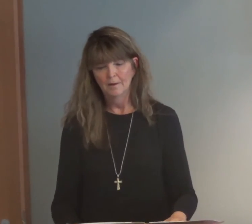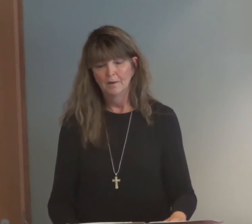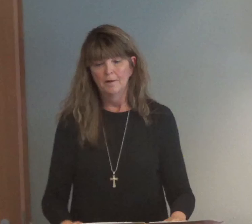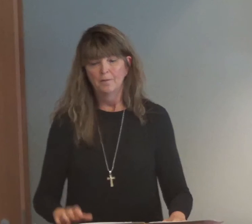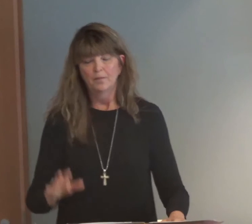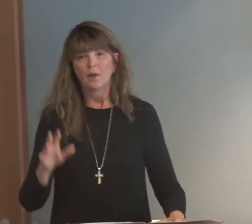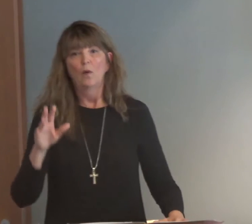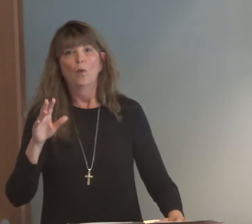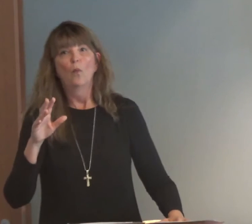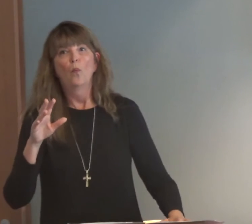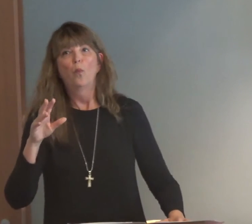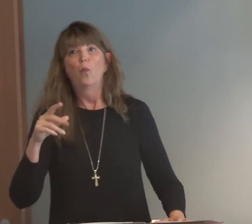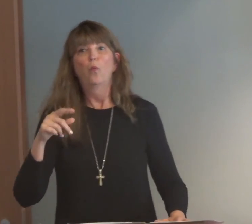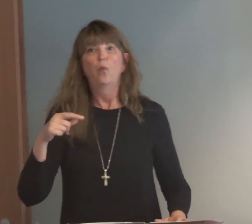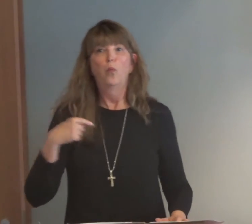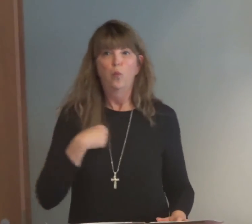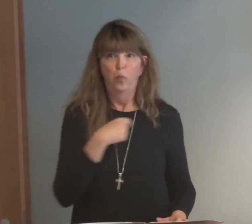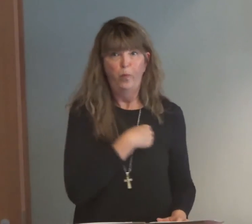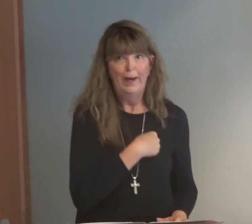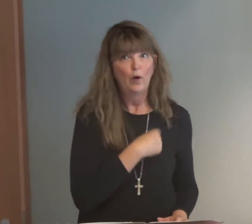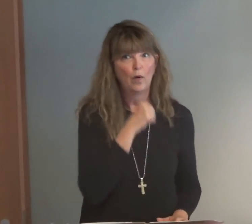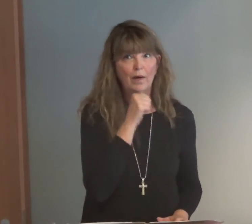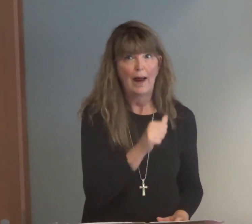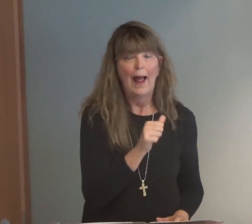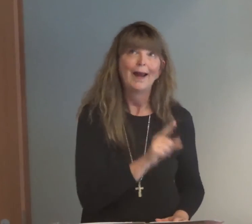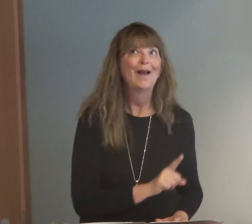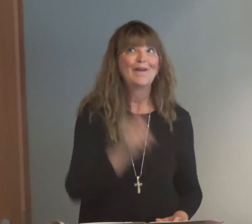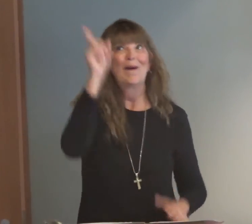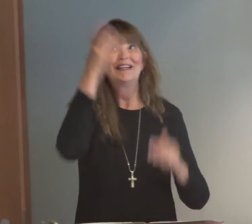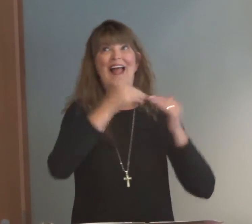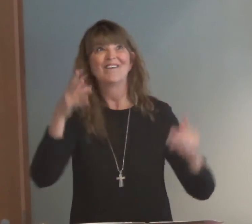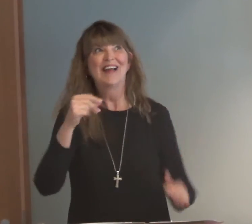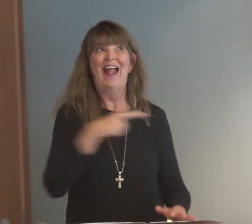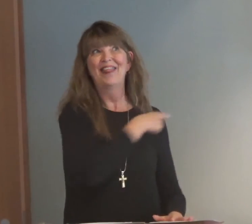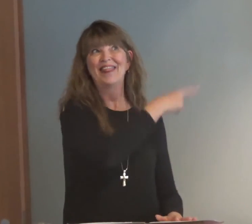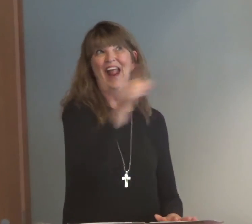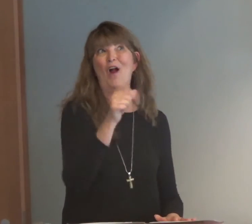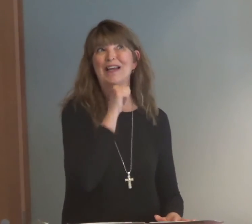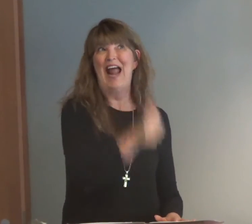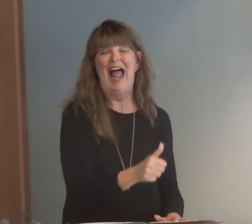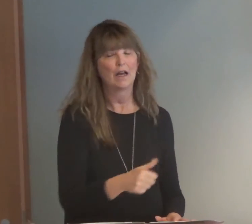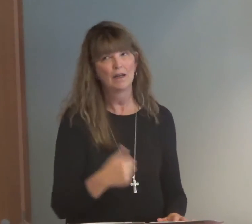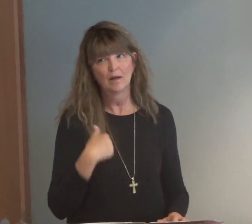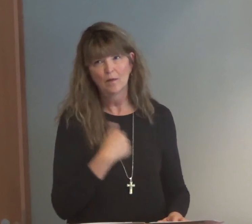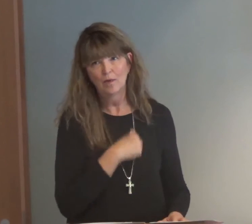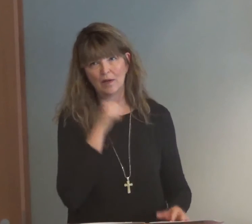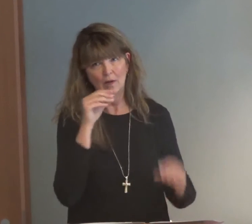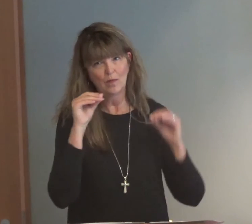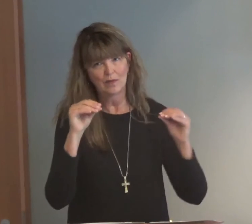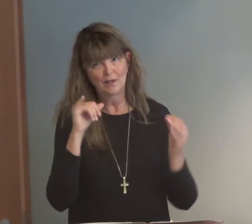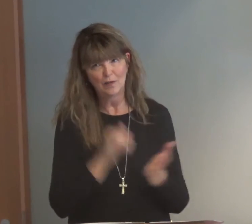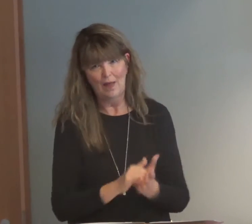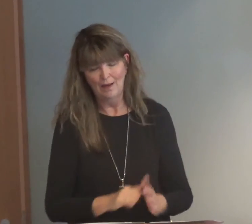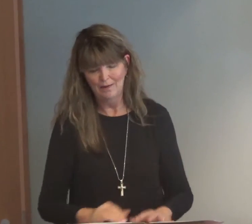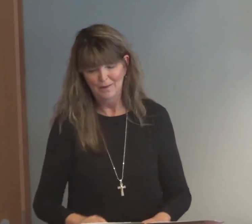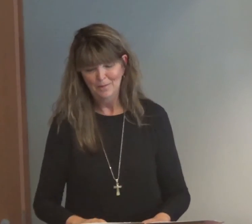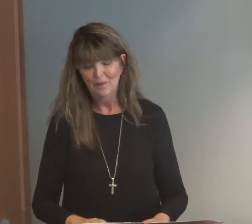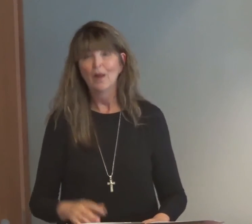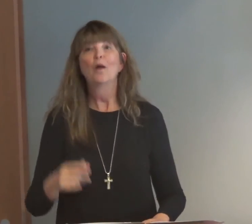That type of thinking has no place at Deaf International Community Church. We are not the only ones going to heaven. We don't